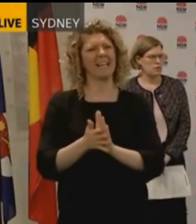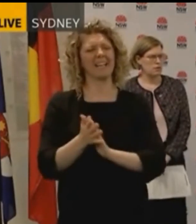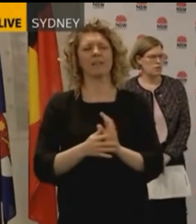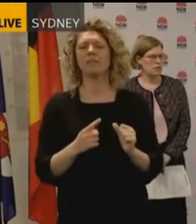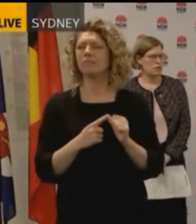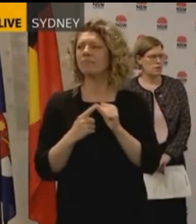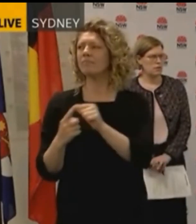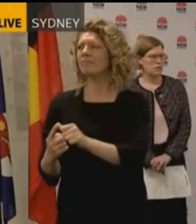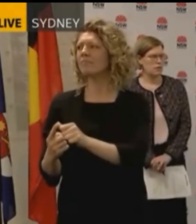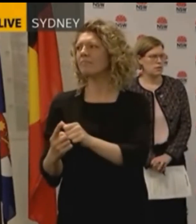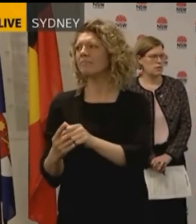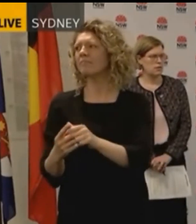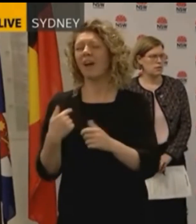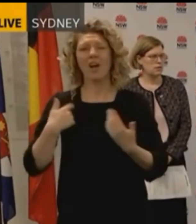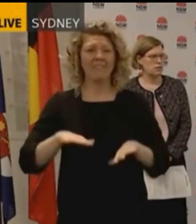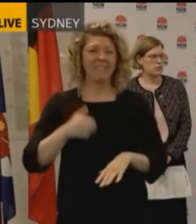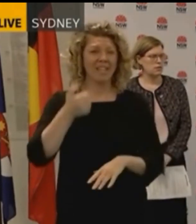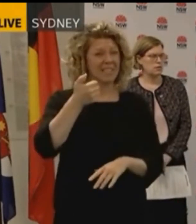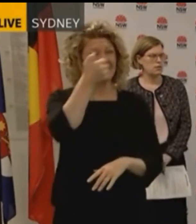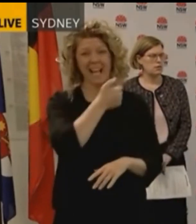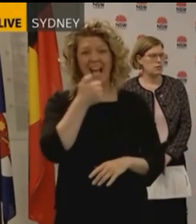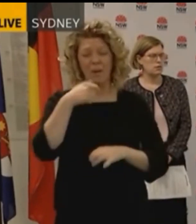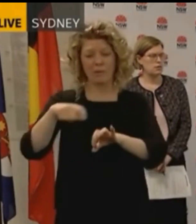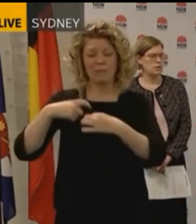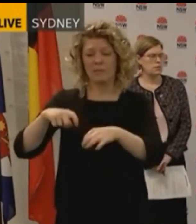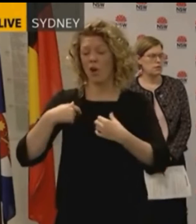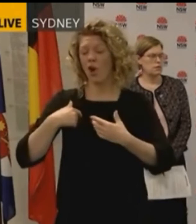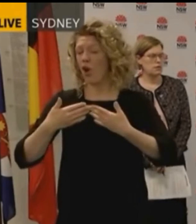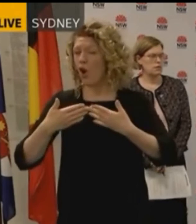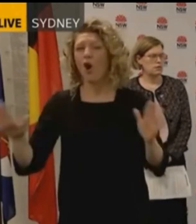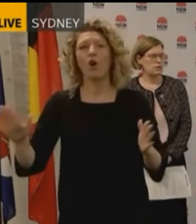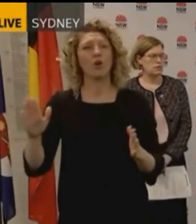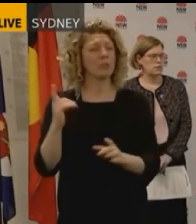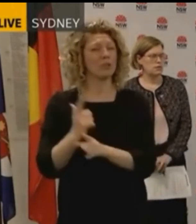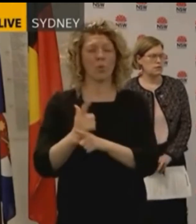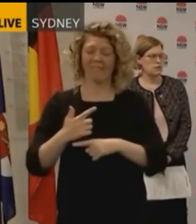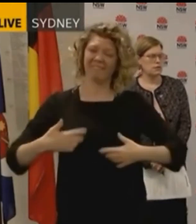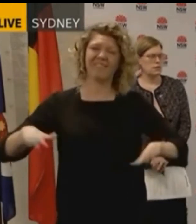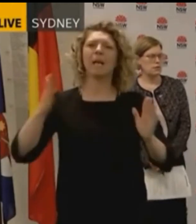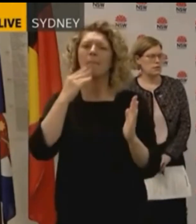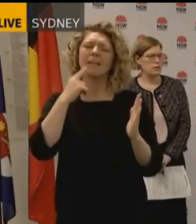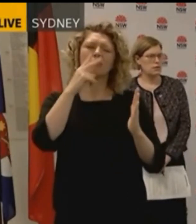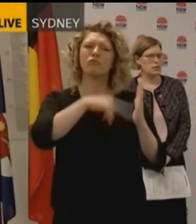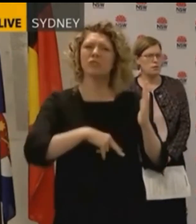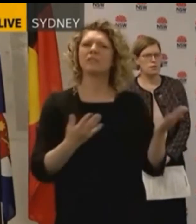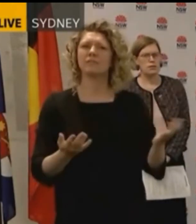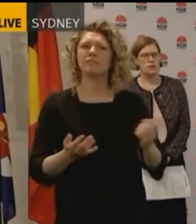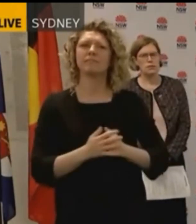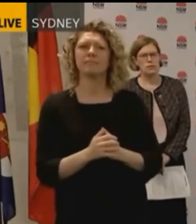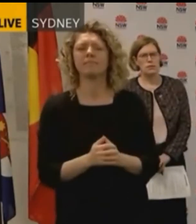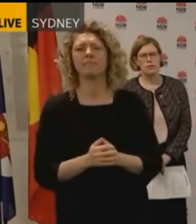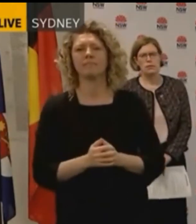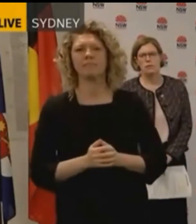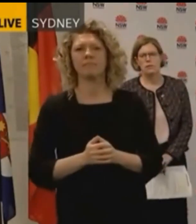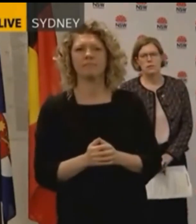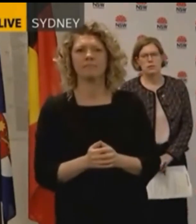activities? Again, I please, I spent six hours being very open and transparent, and I refer you to those comments there. Why weren't